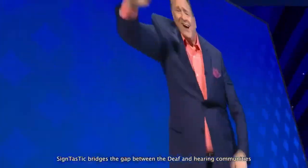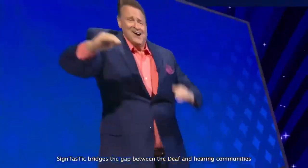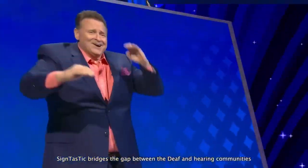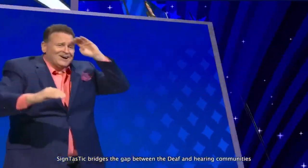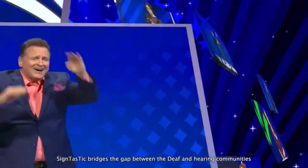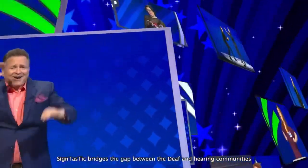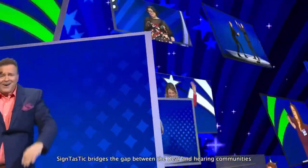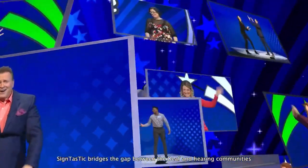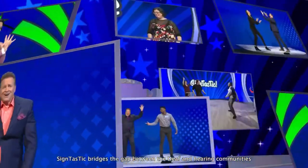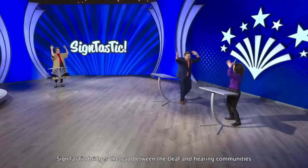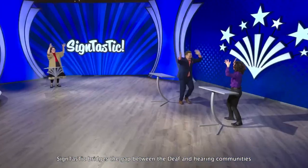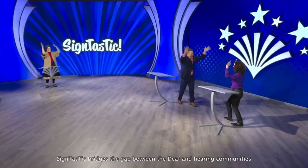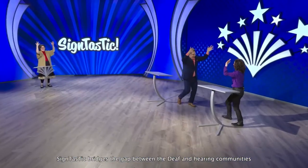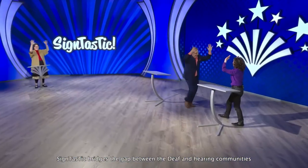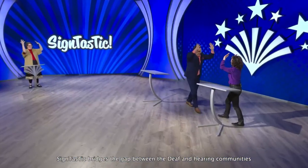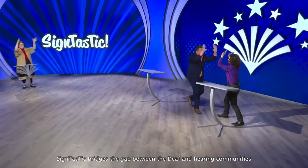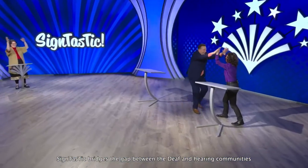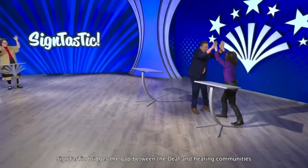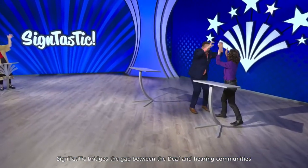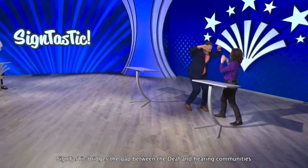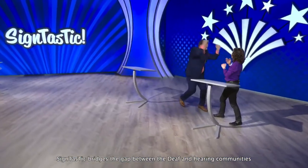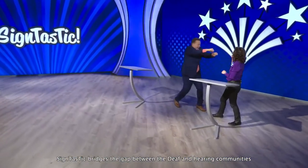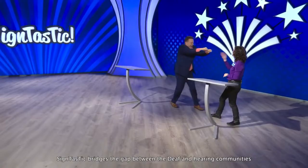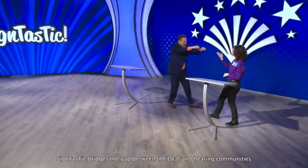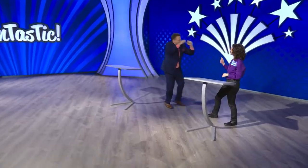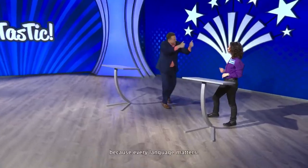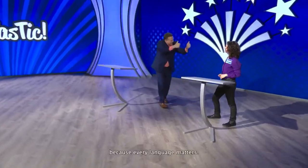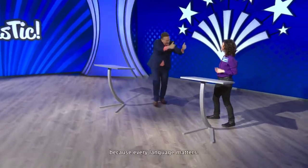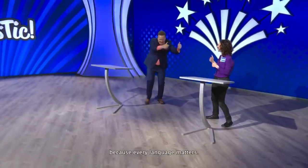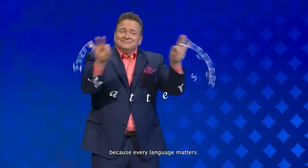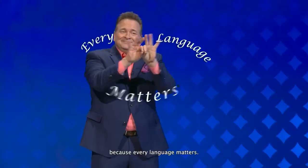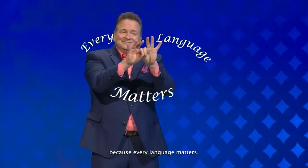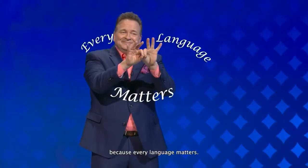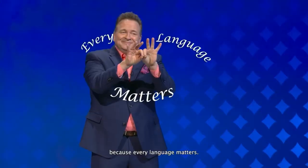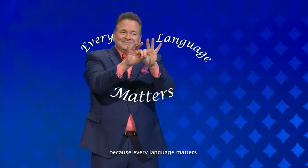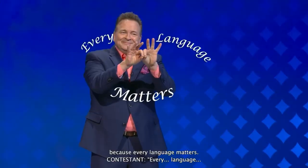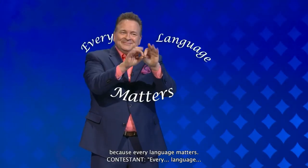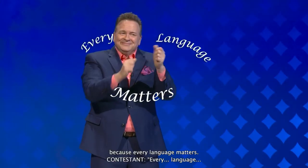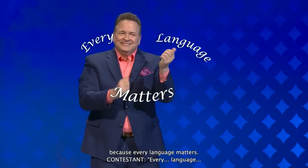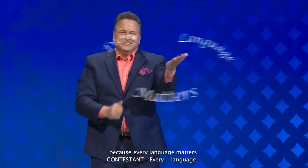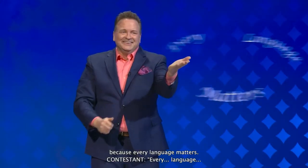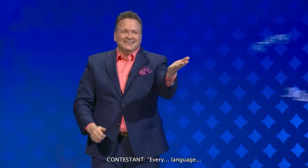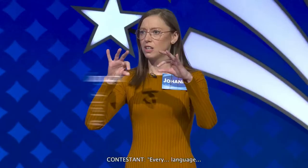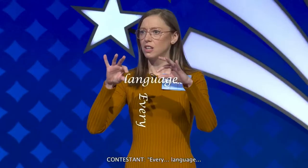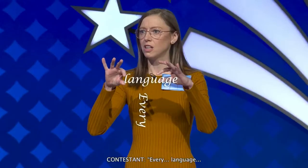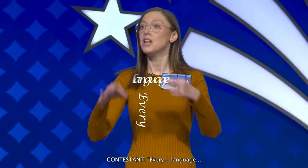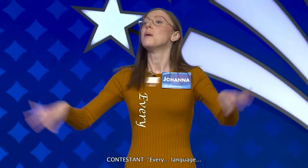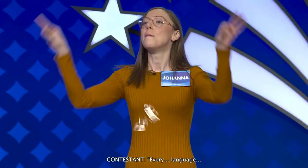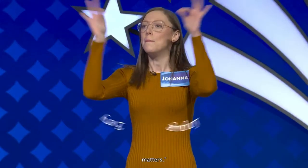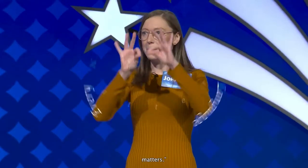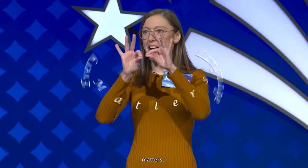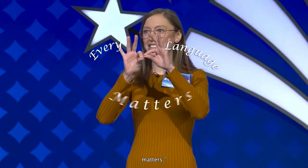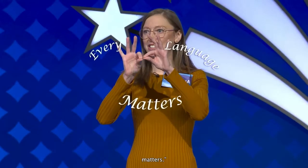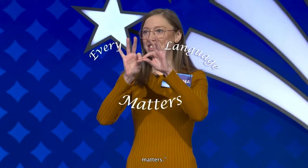Sign-tastic bridges the gap between the deaf and the hearing communities because every language matters. language matters.